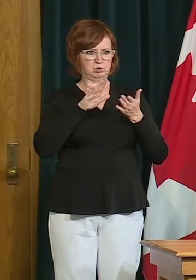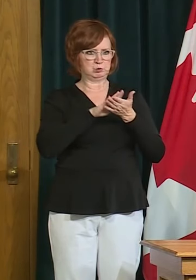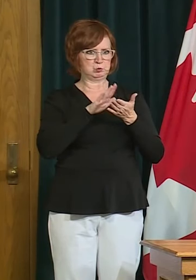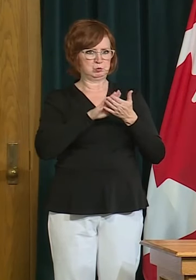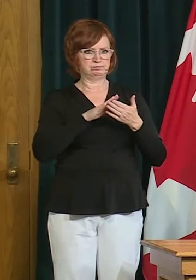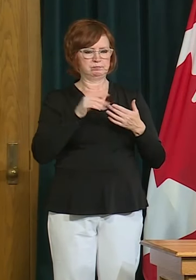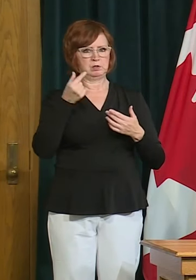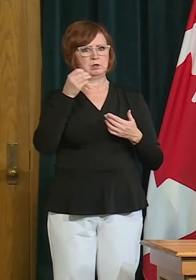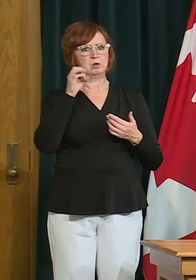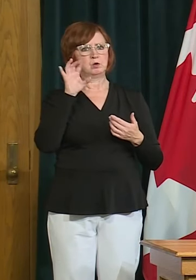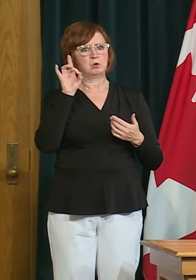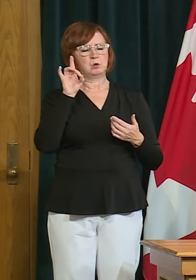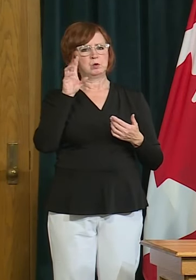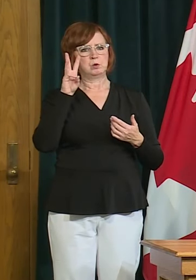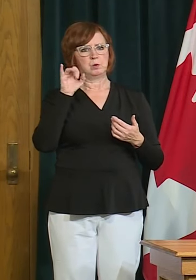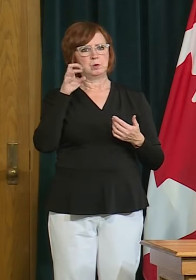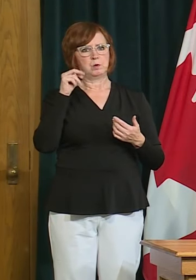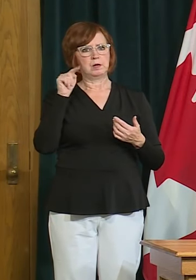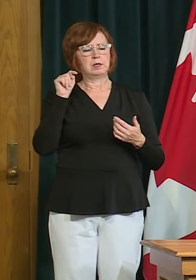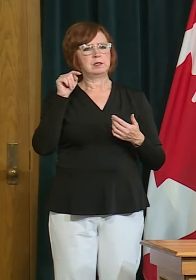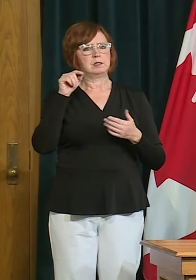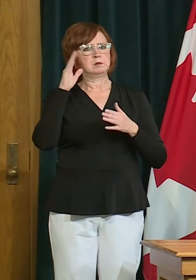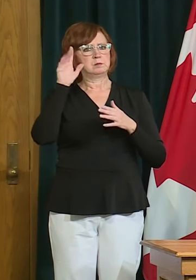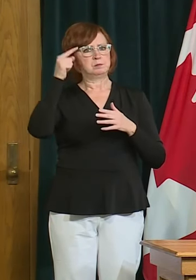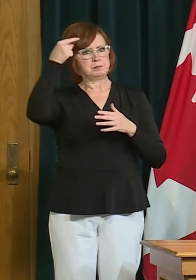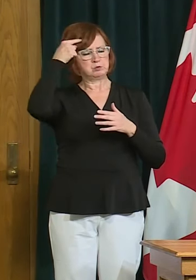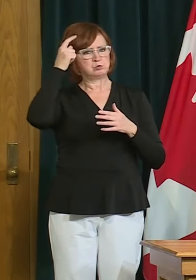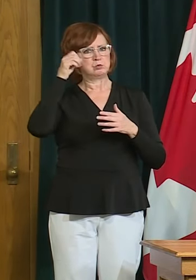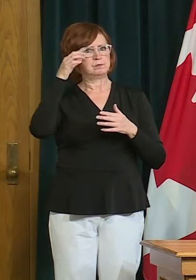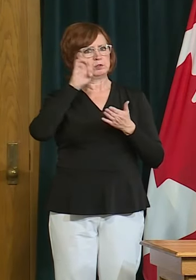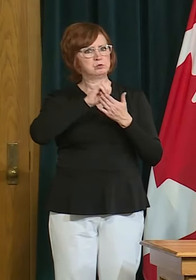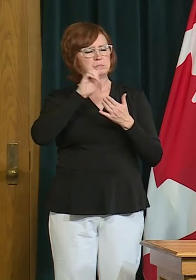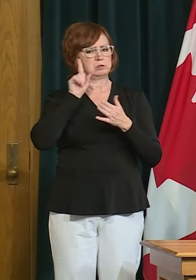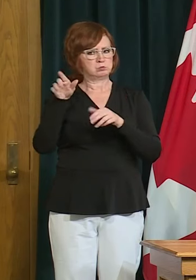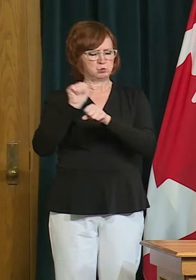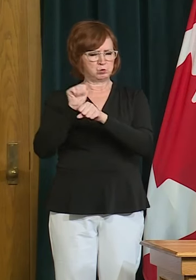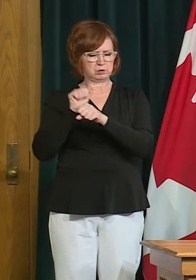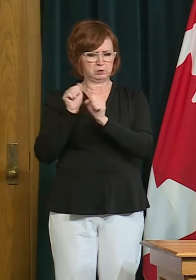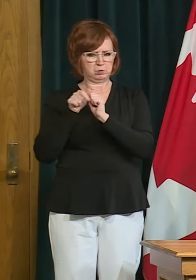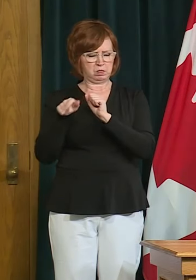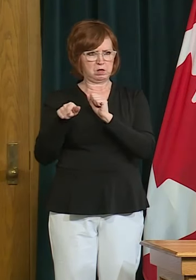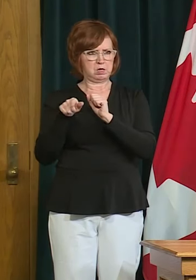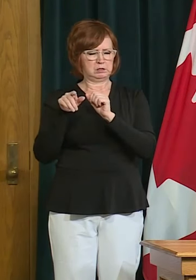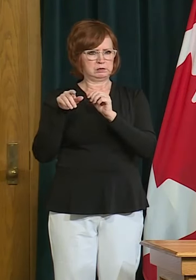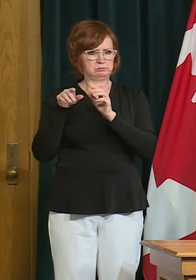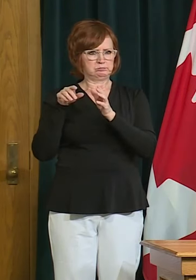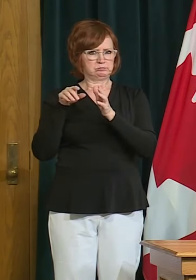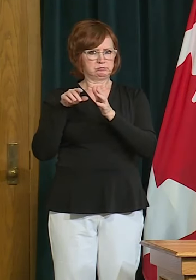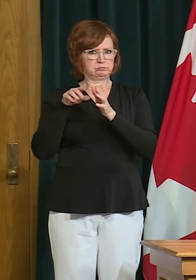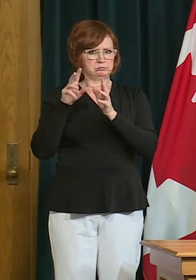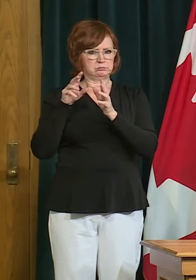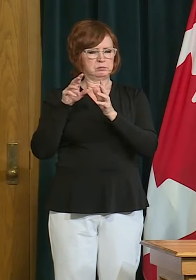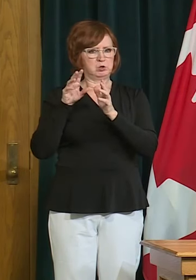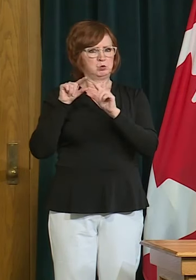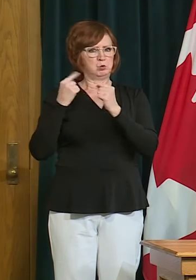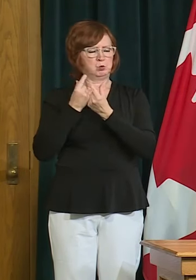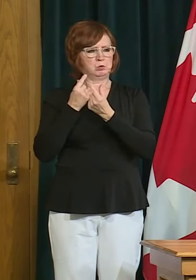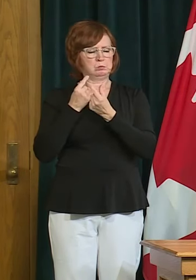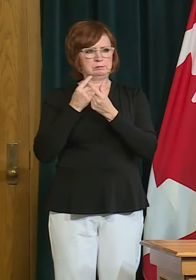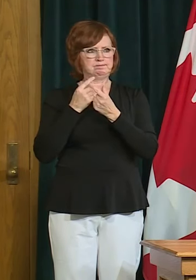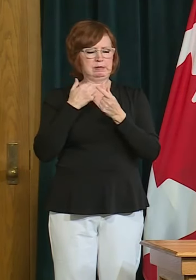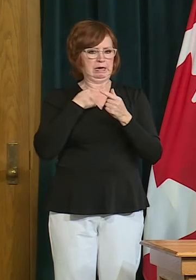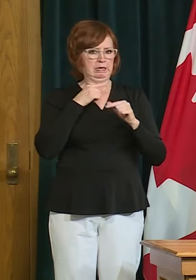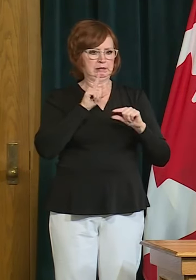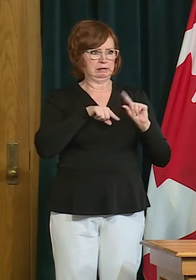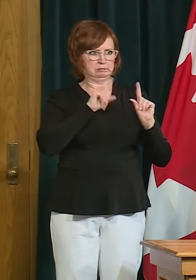wyant uh minister of education has been doing uh some work uh with respect um um to these individuals and i just i don't